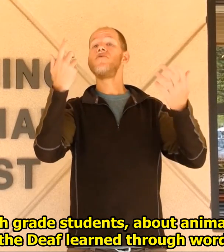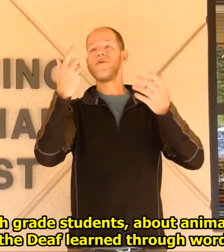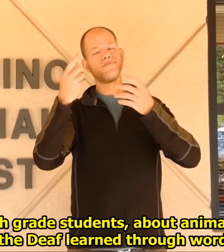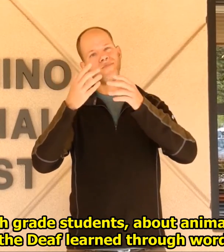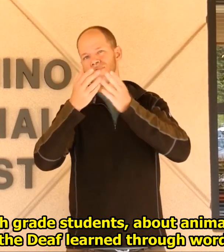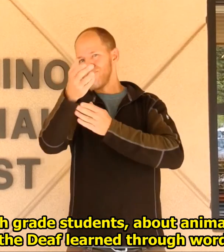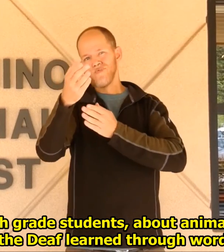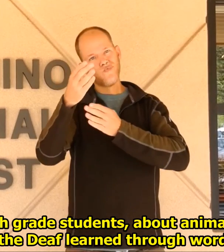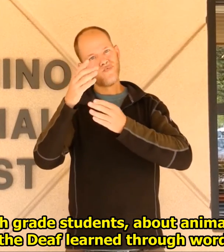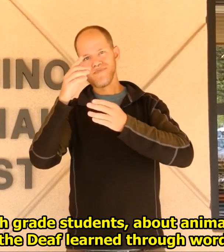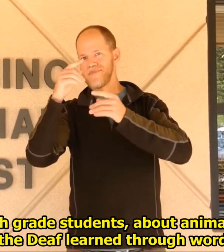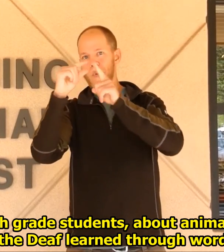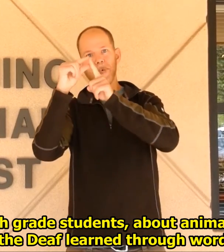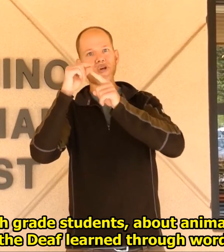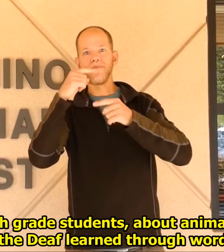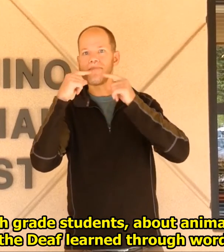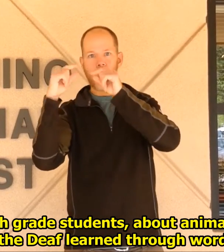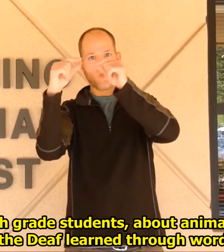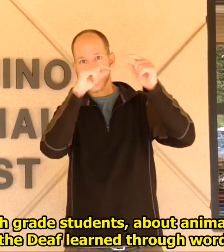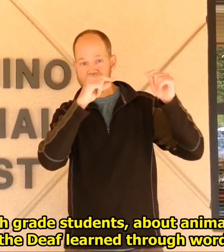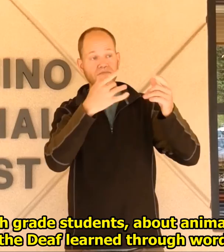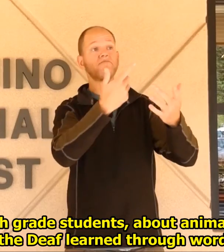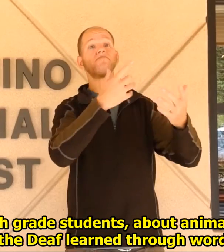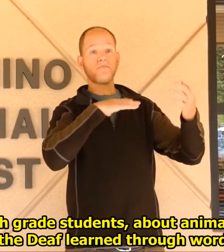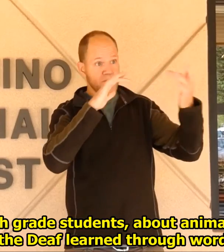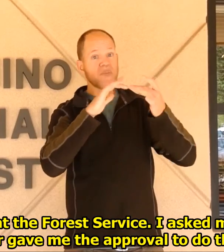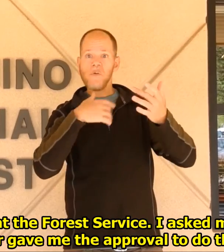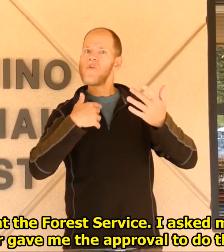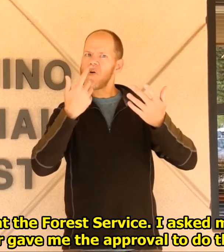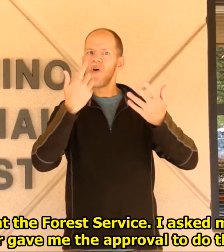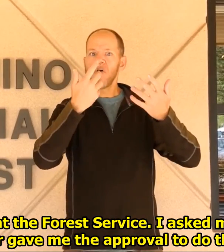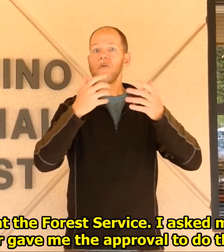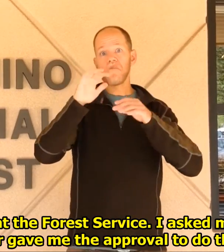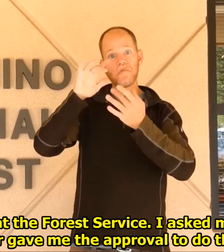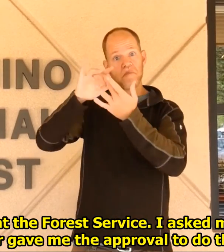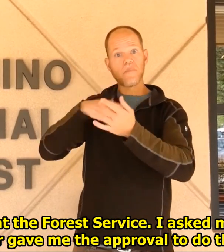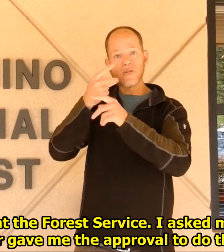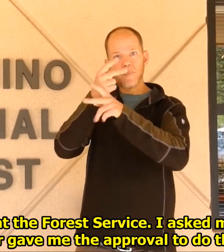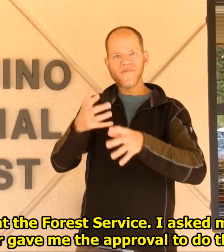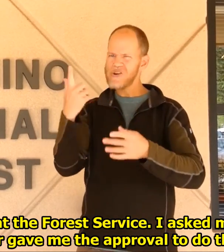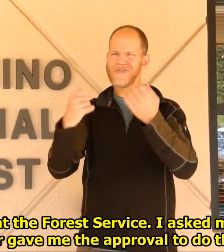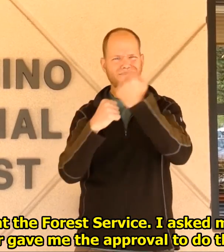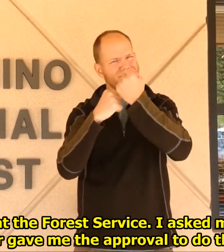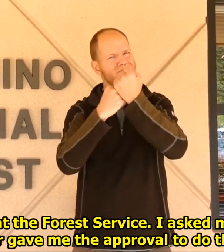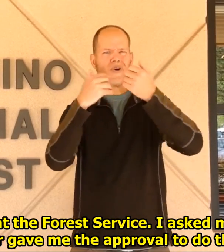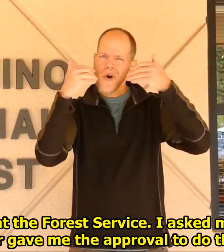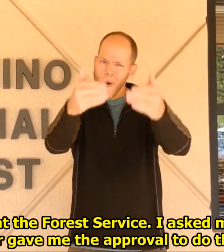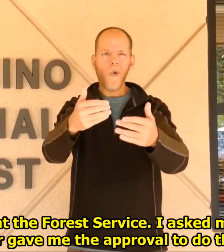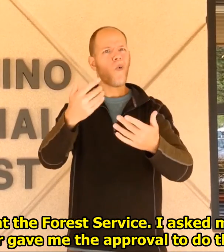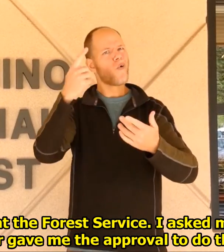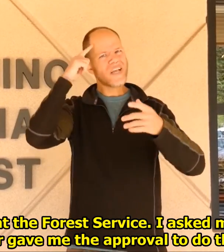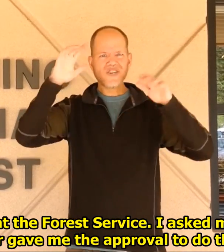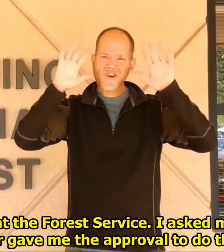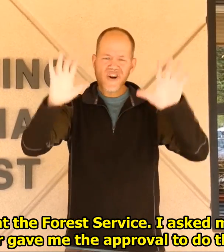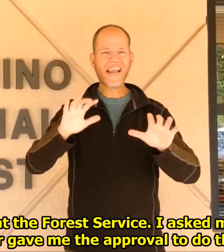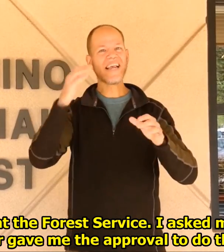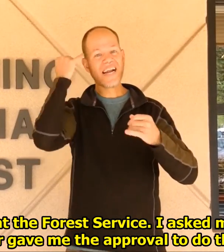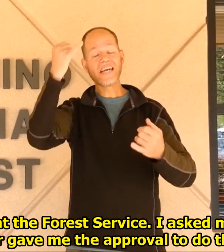at the School for the Deaf learned through word of mouth that I worked here at the Forest Service. I asked my supervisor